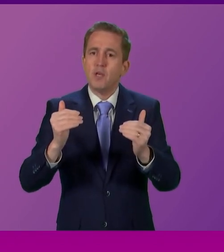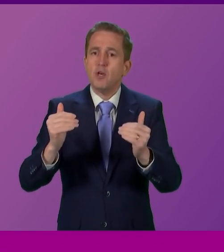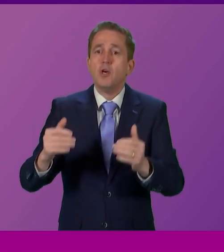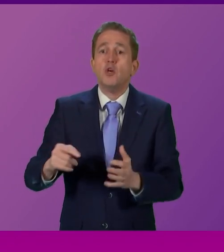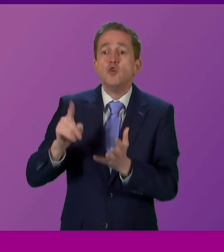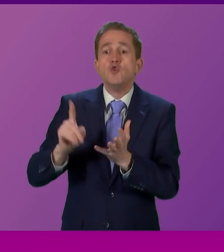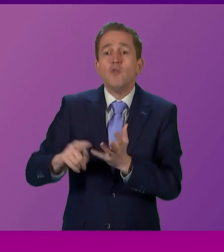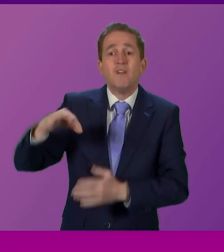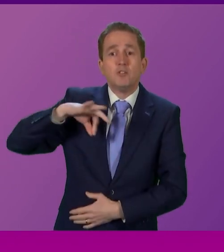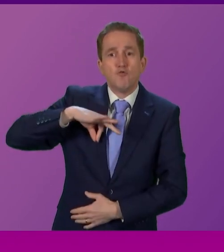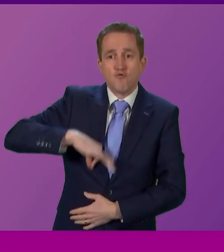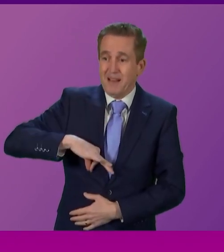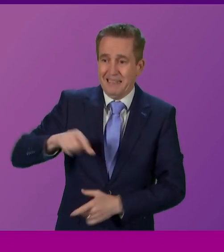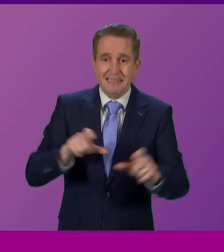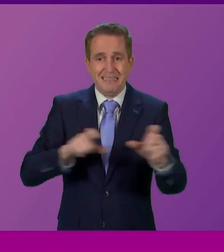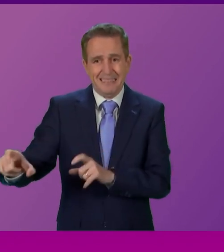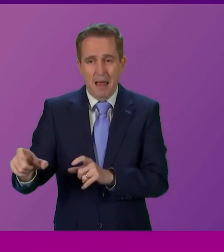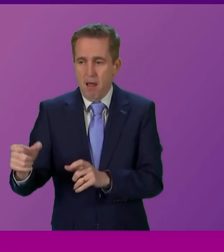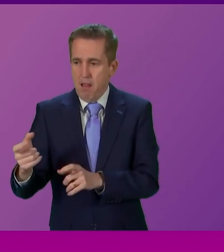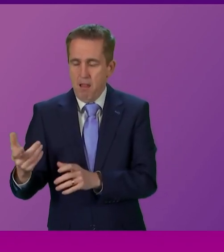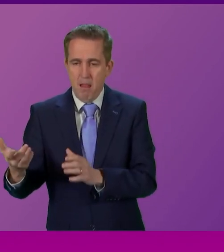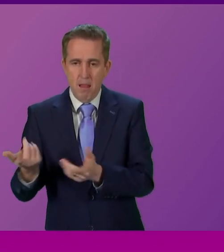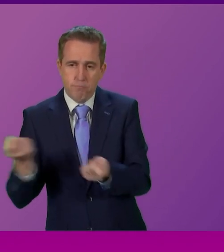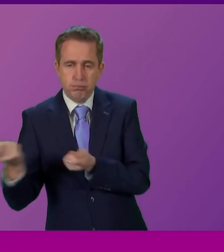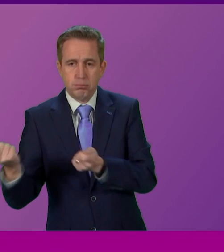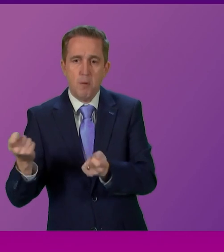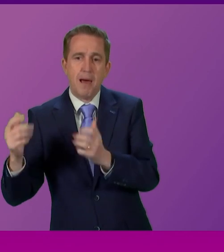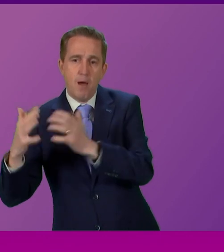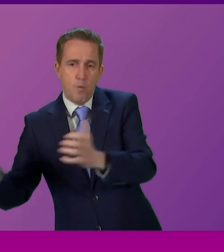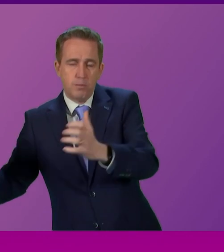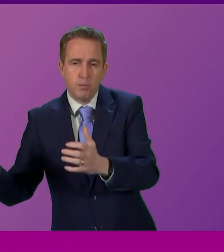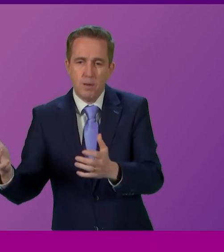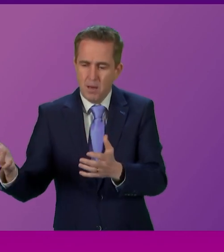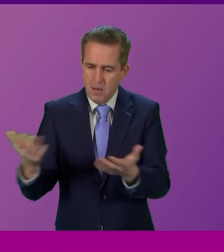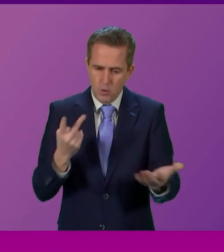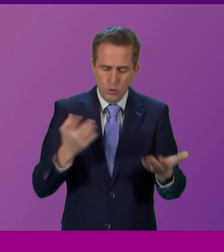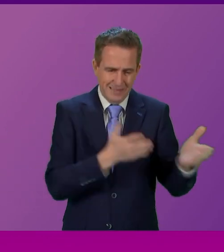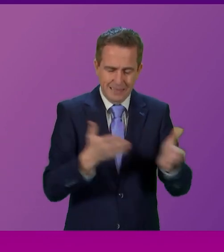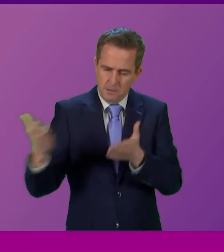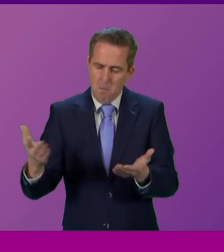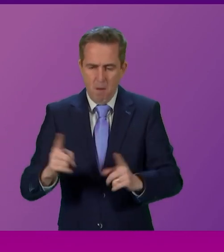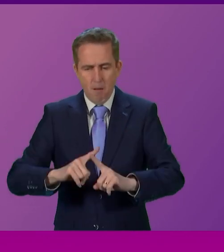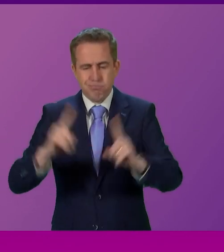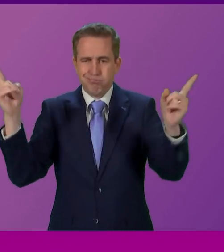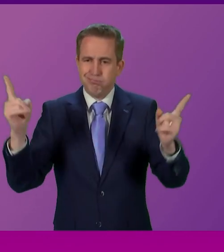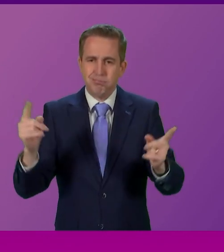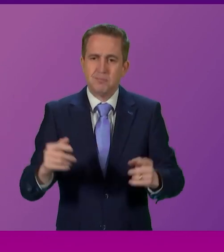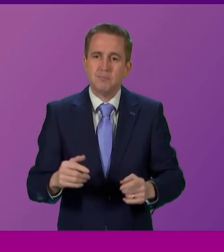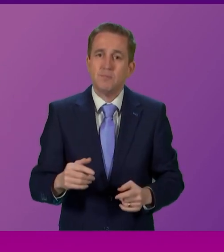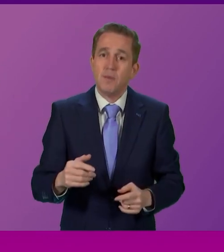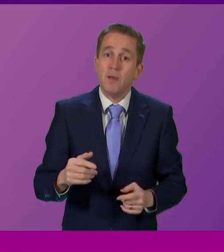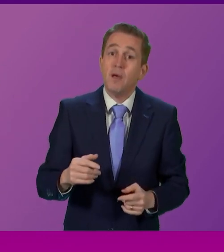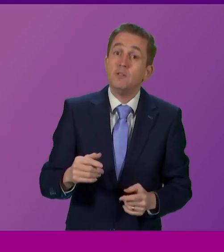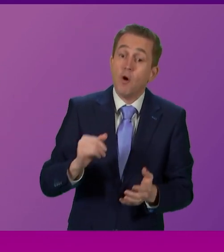reserved, the contrast is stark to anyone who is so much as glancing at the two systems. We don't just have a